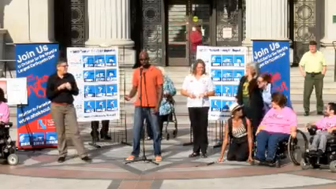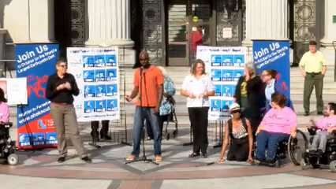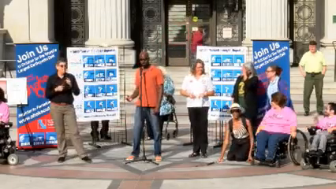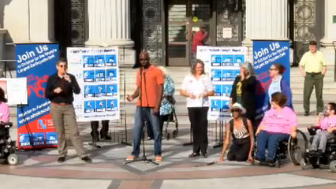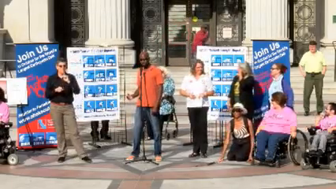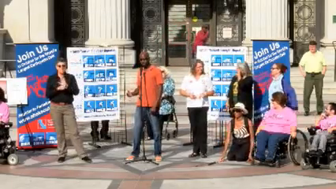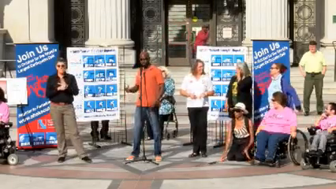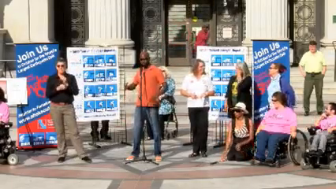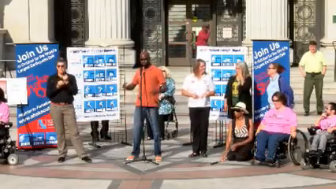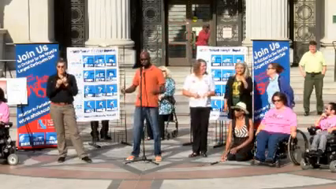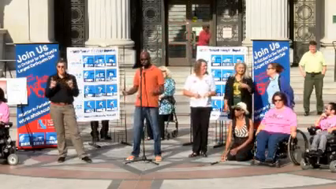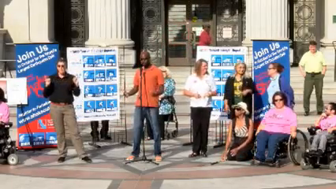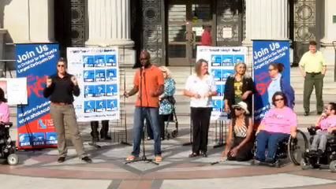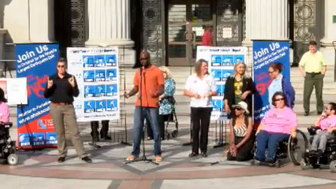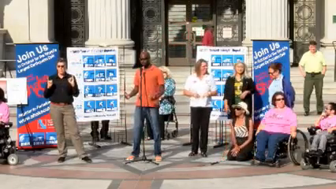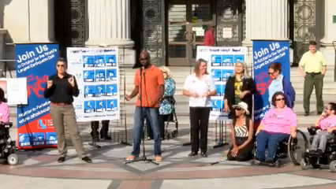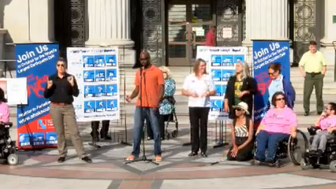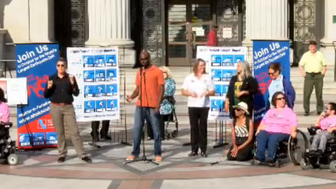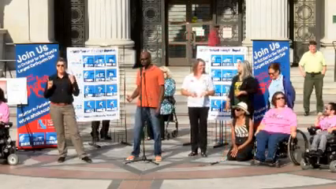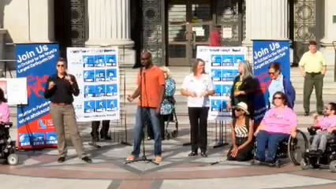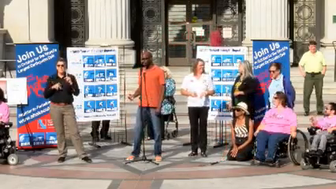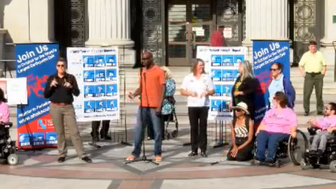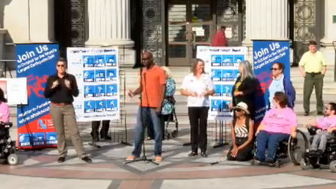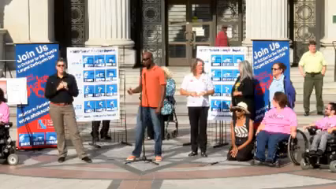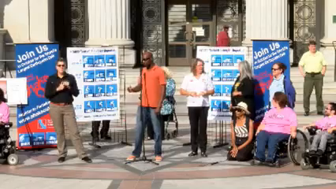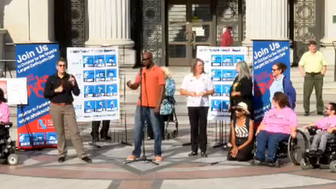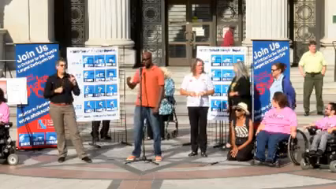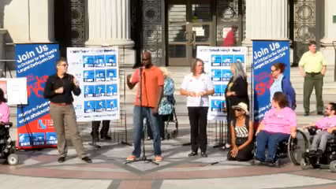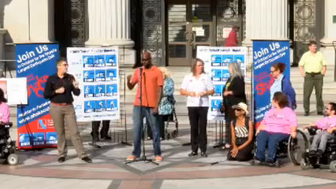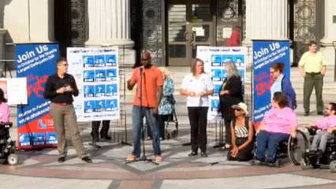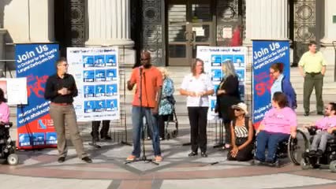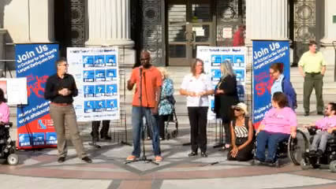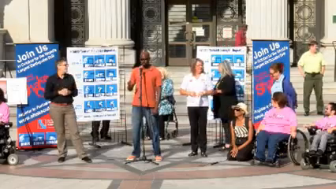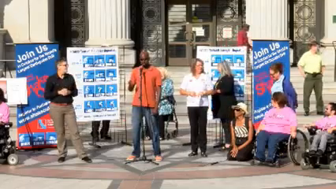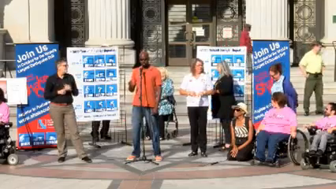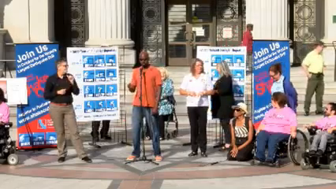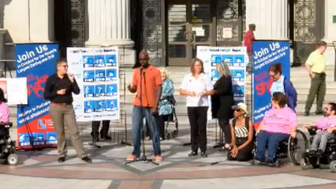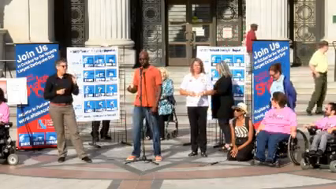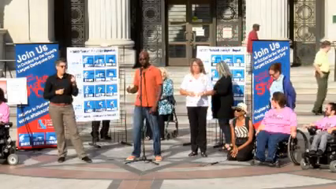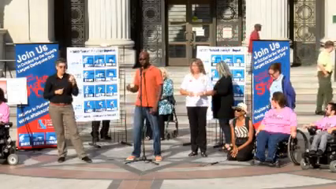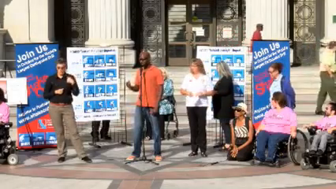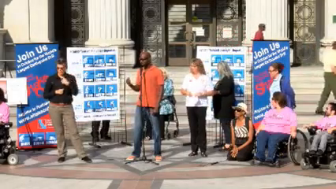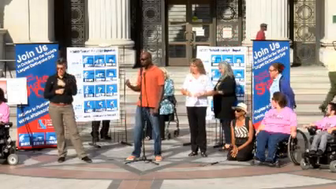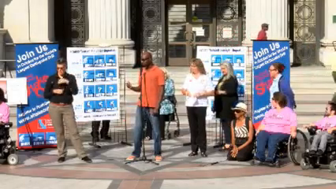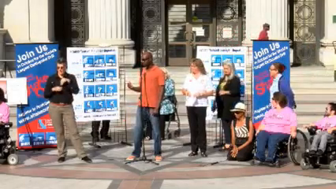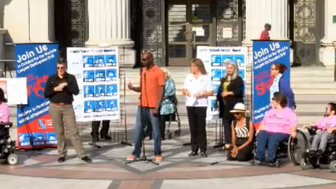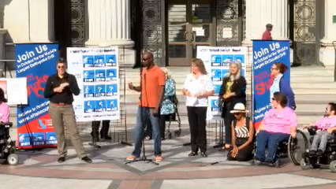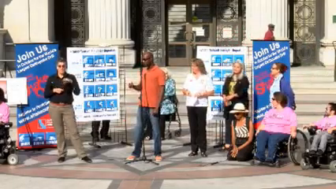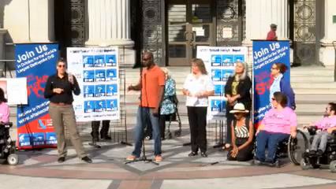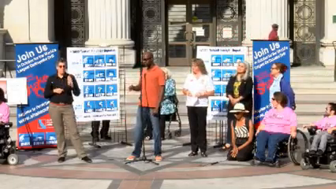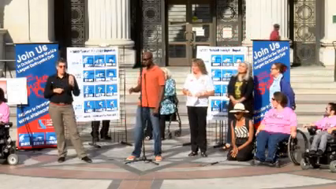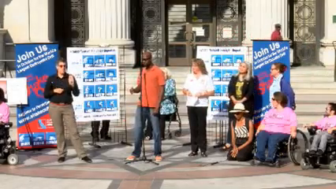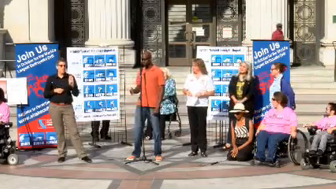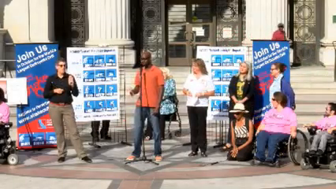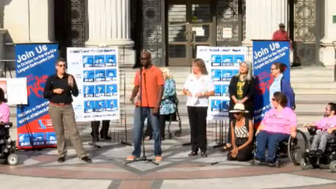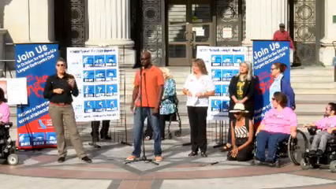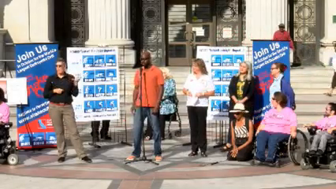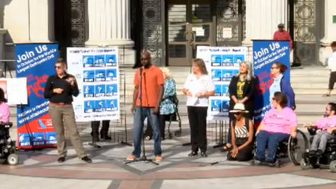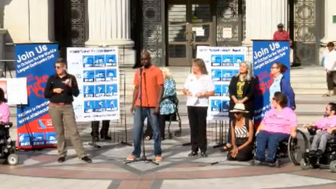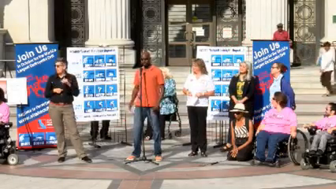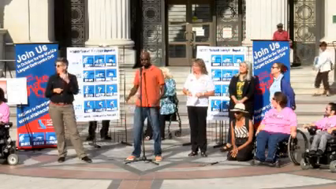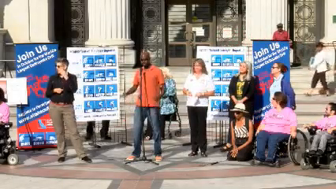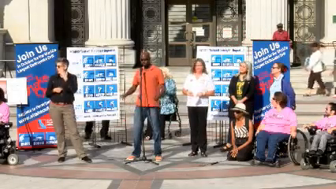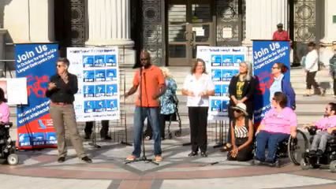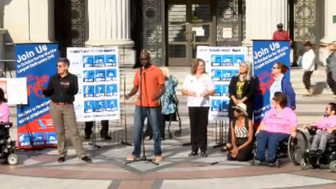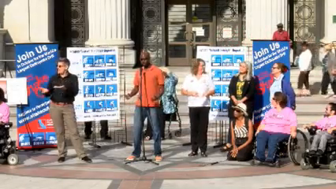independence for people with disabilities. Not only are we in Berkeley, we want everyone to know here in Oakland that